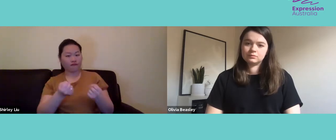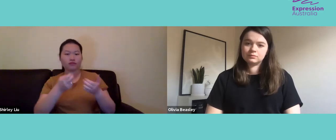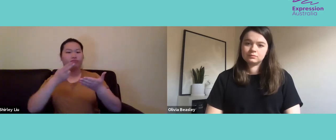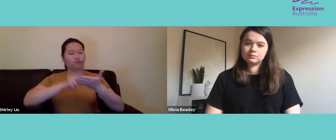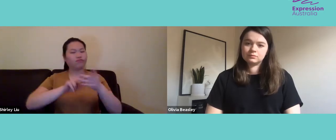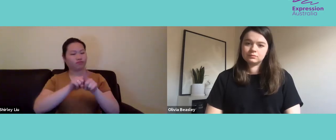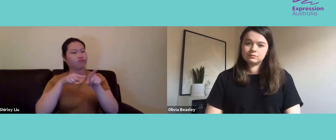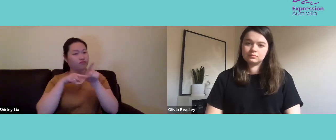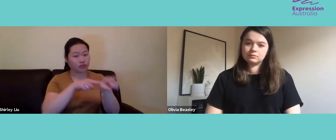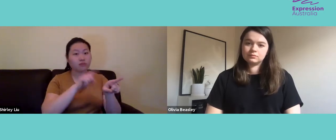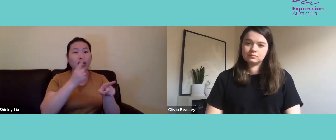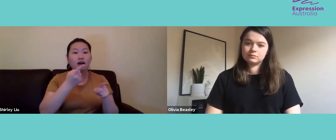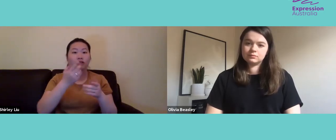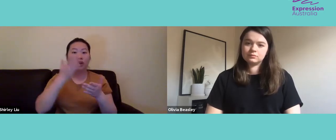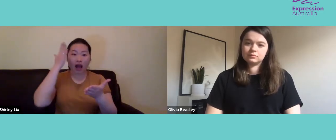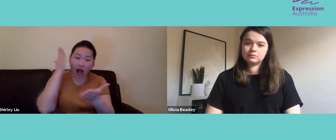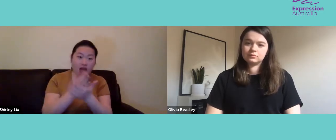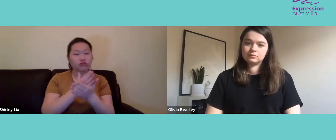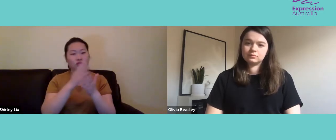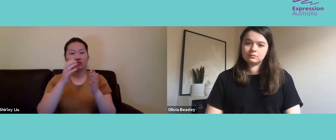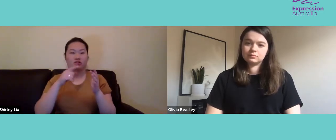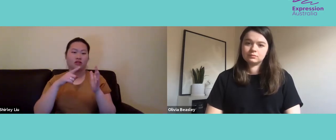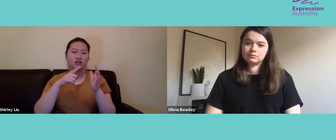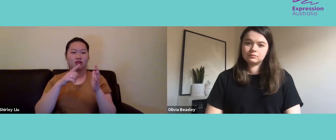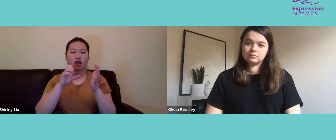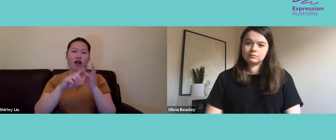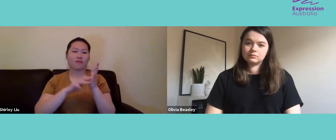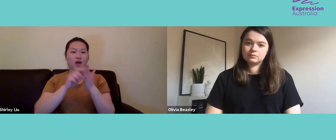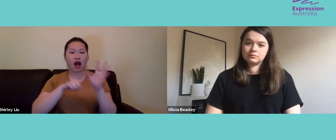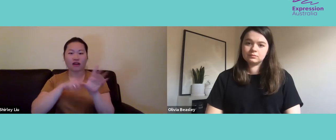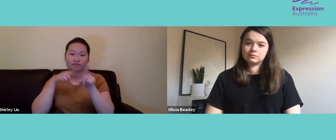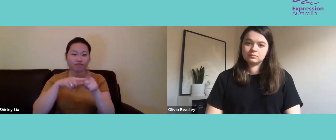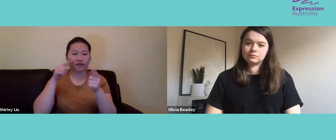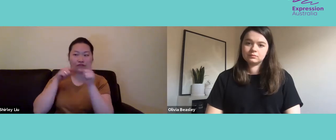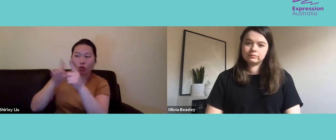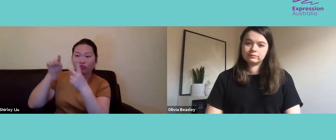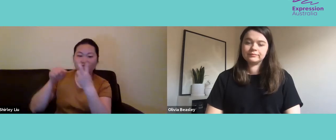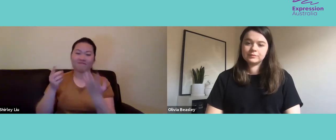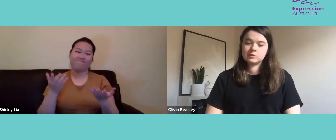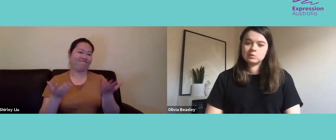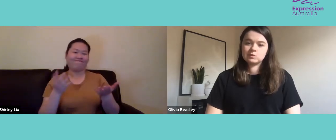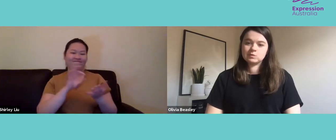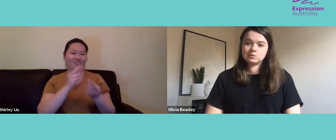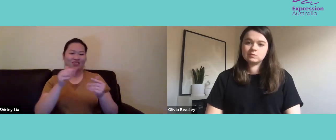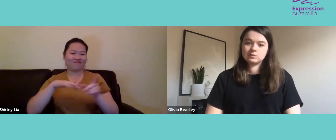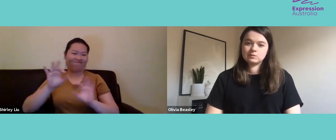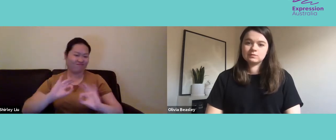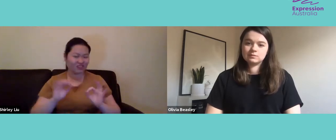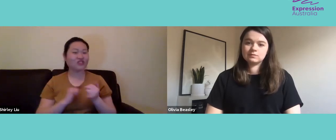convention, but if we would assess whether or not some areas of society are